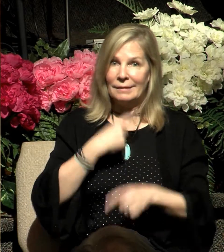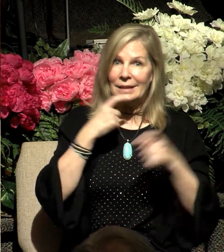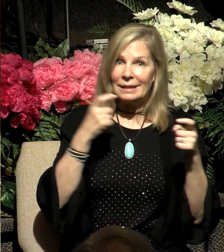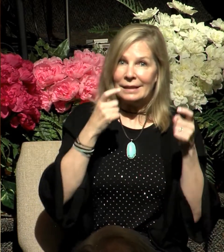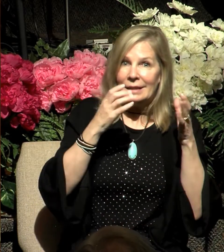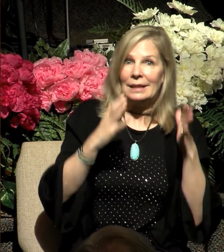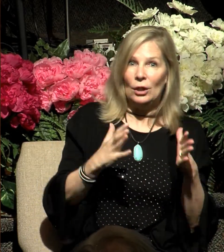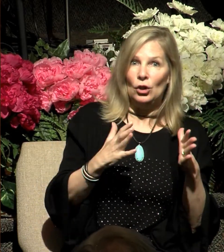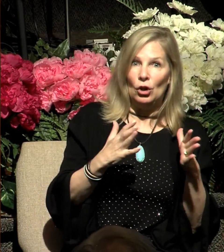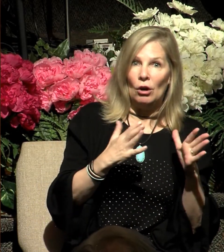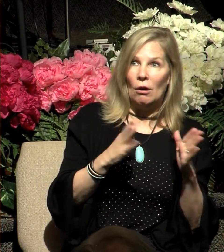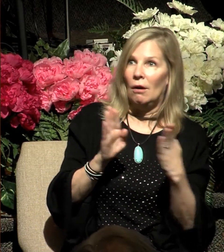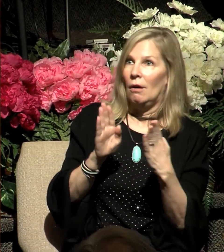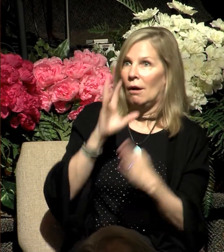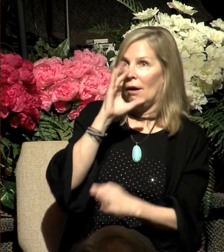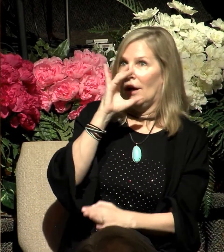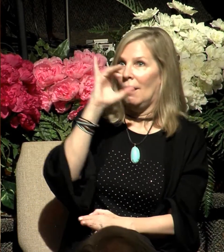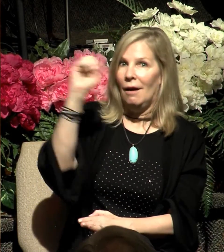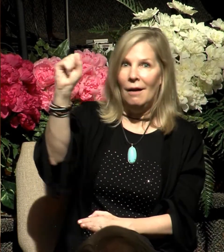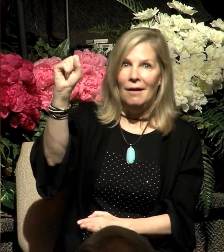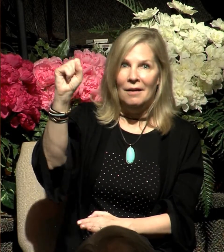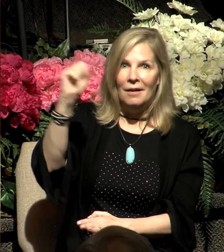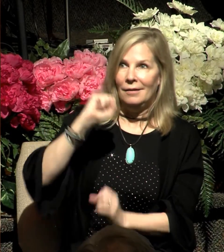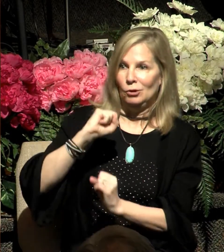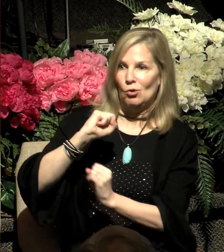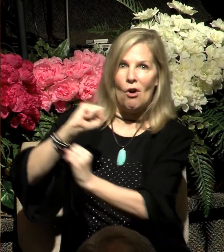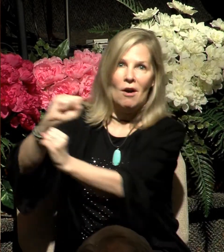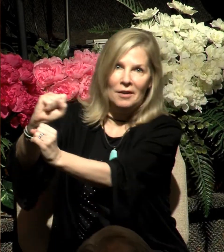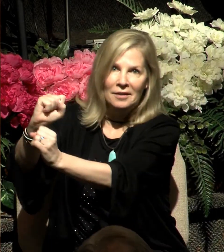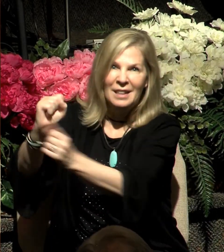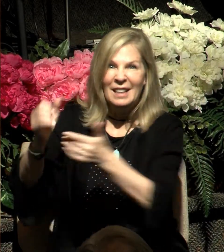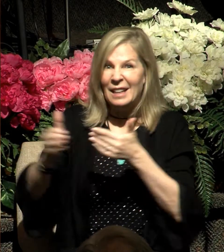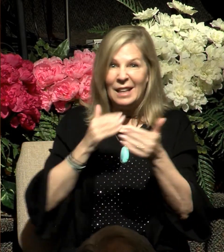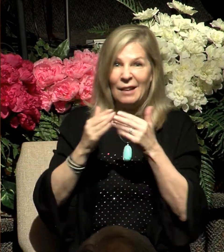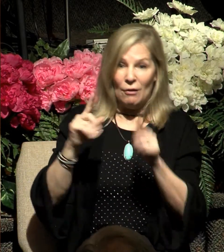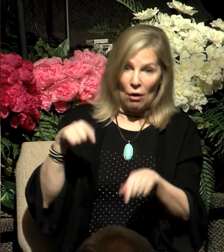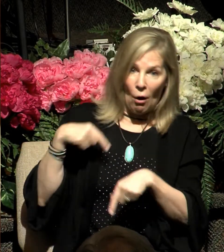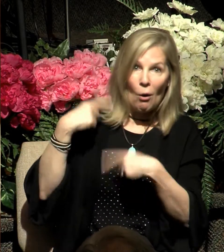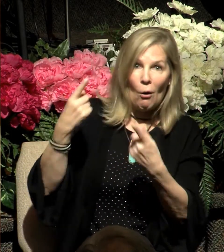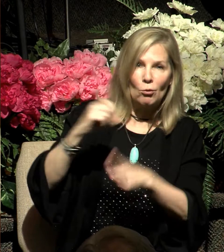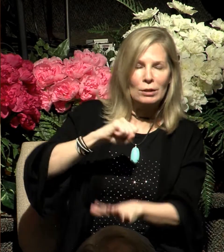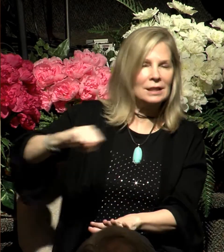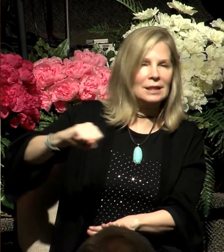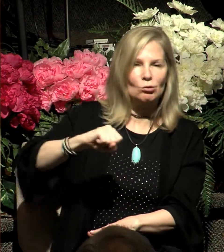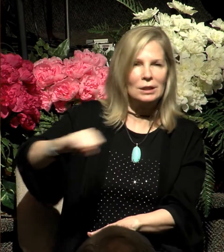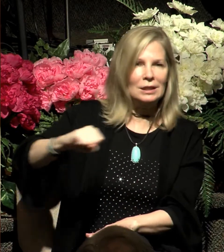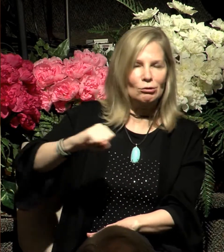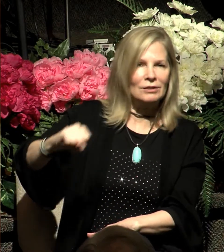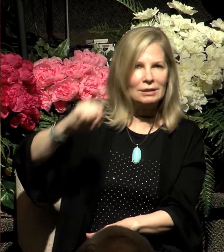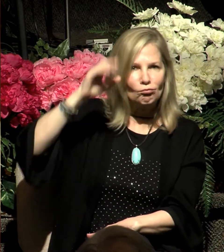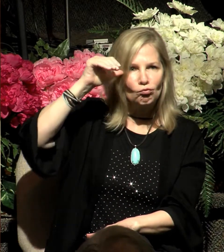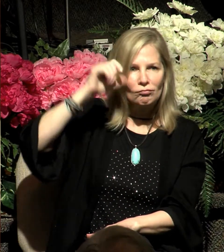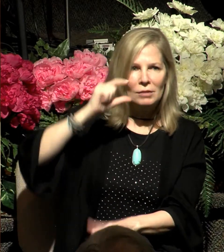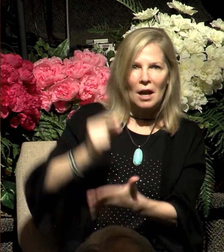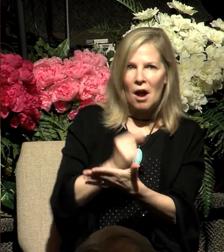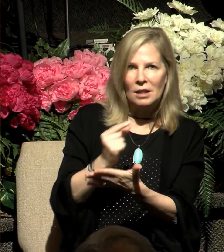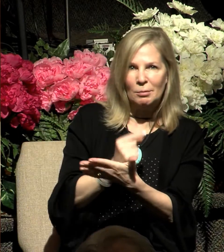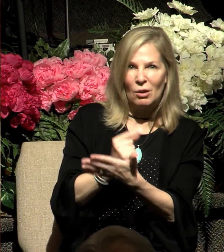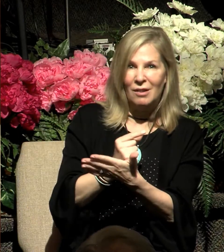to Christ. In spite of their history of resistance of the gospel, it is impossible for them to continue to resist